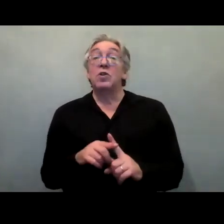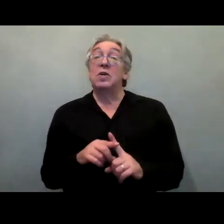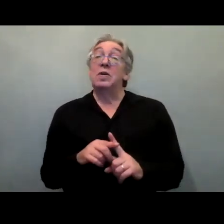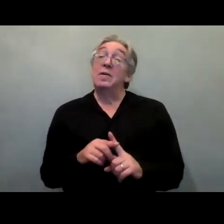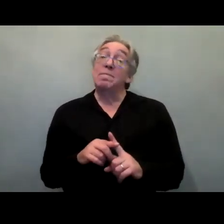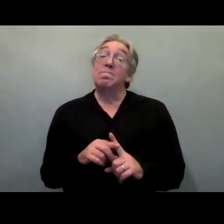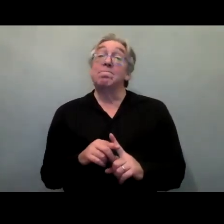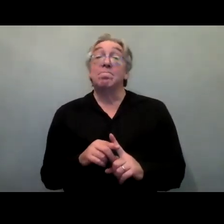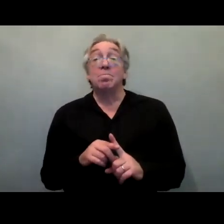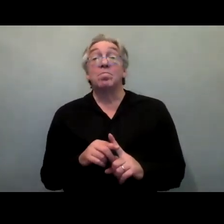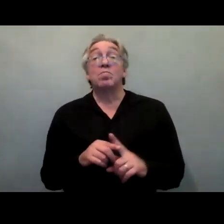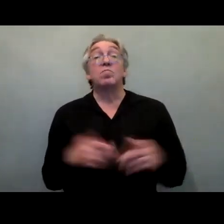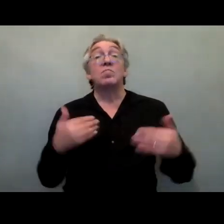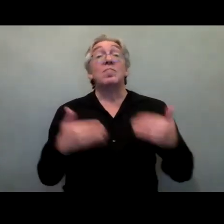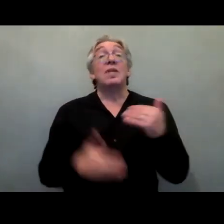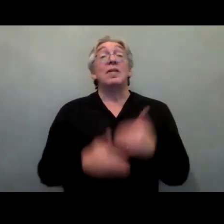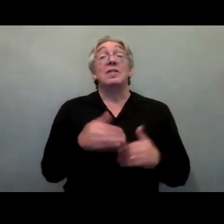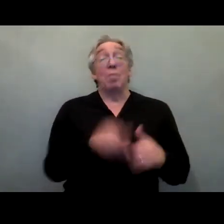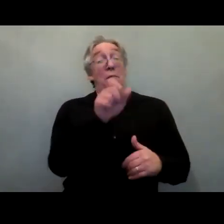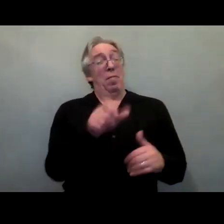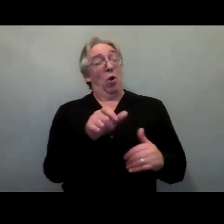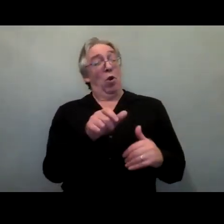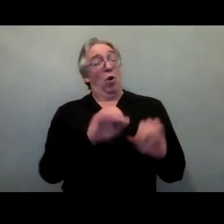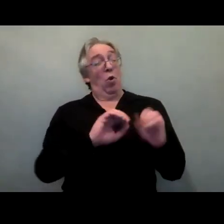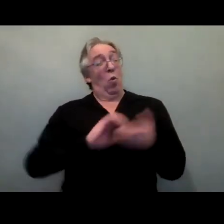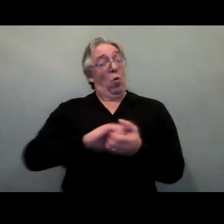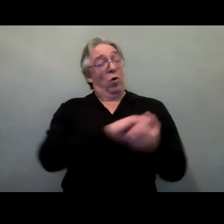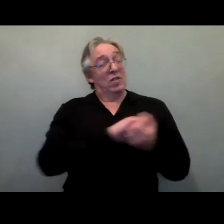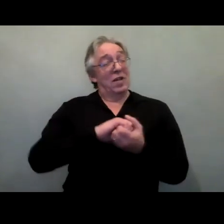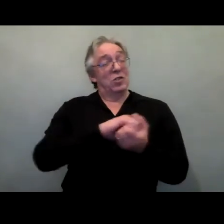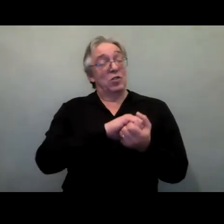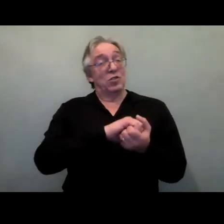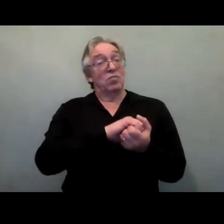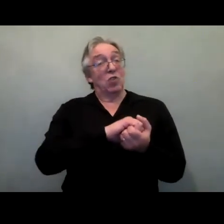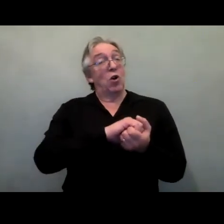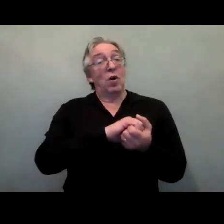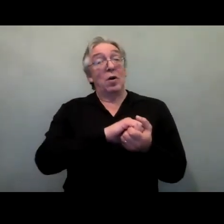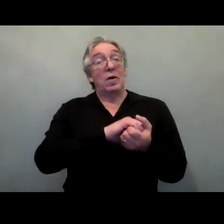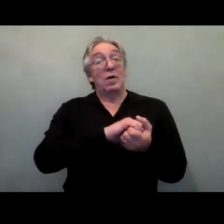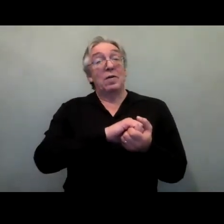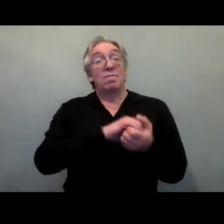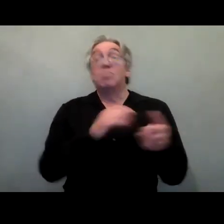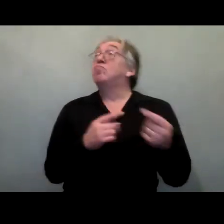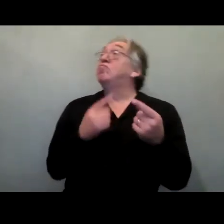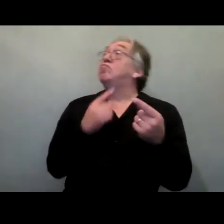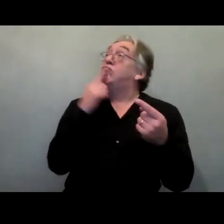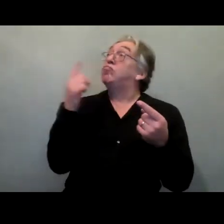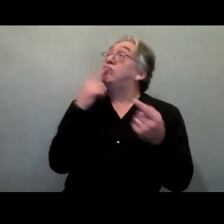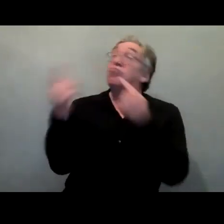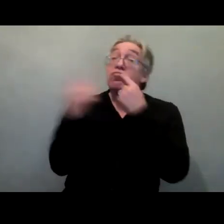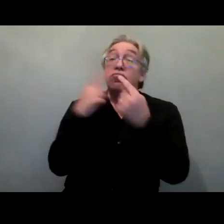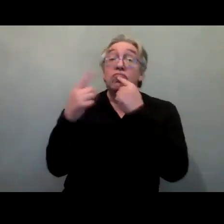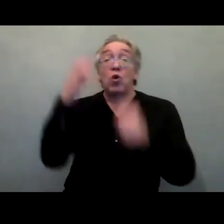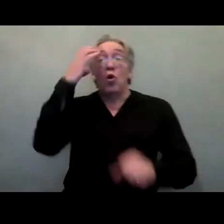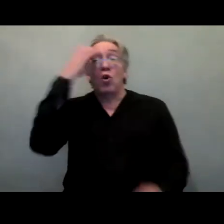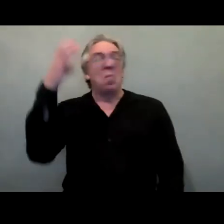that represent persons with disability in government-led responses to the crisis has been very